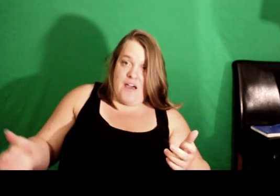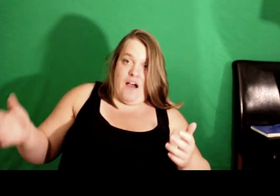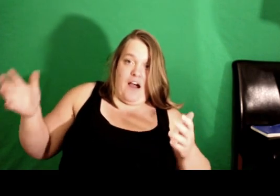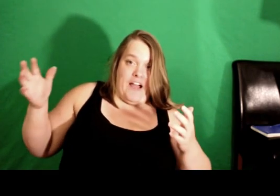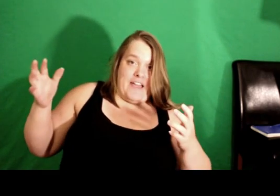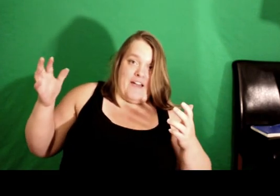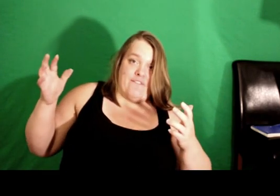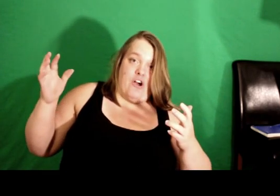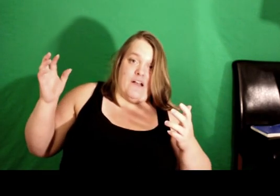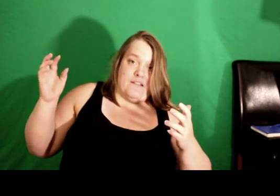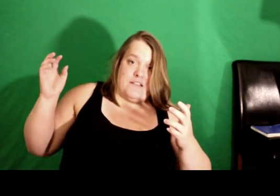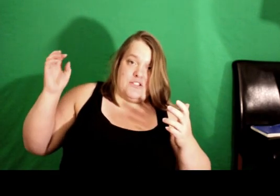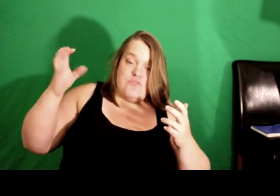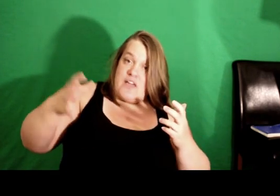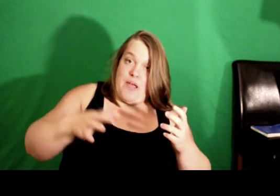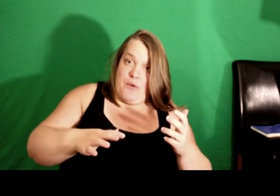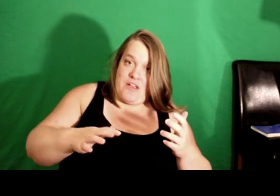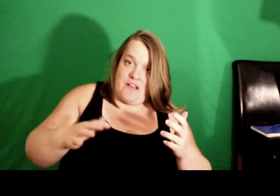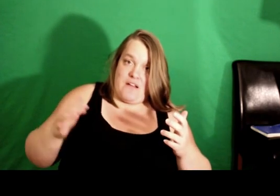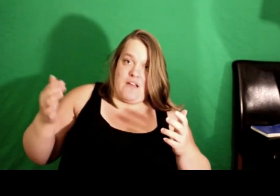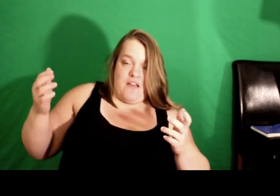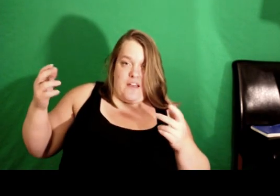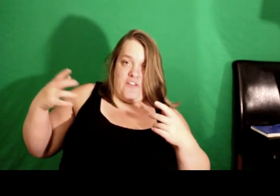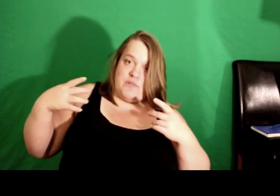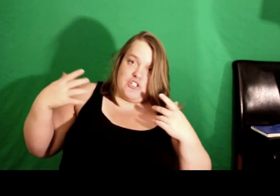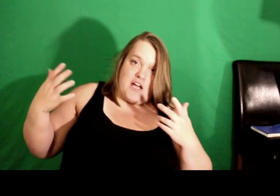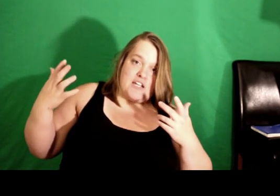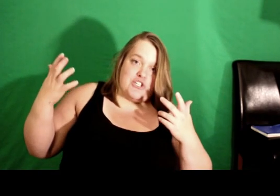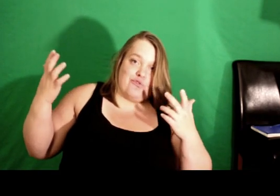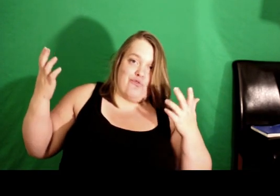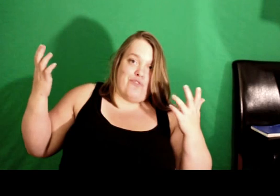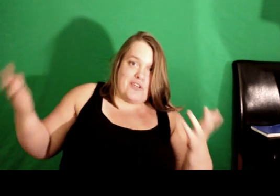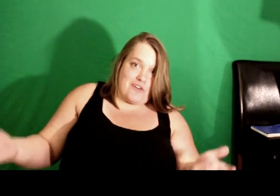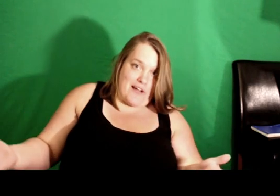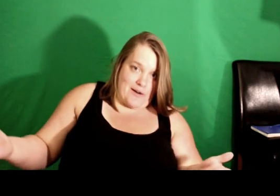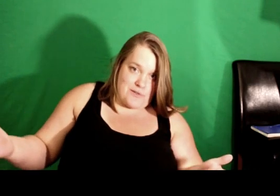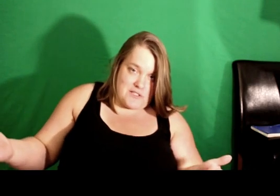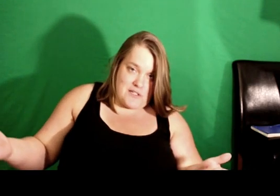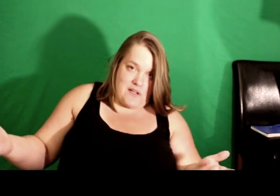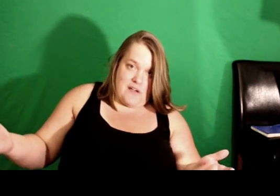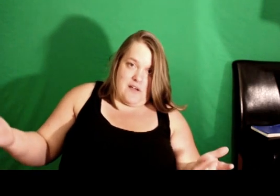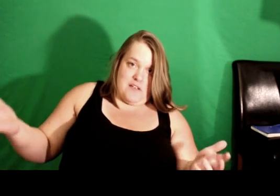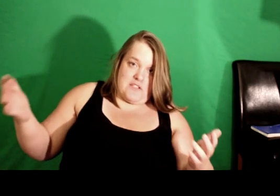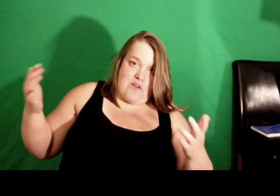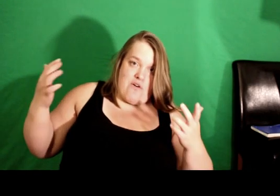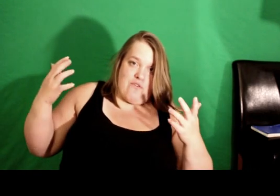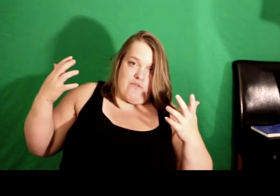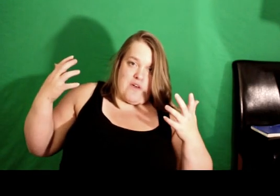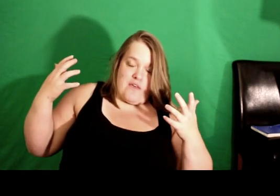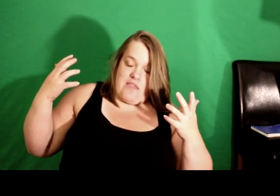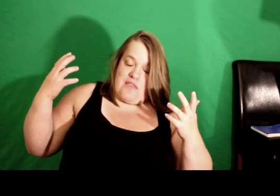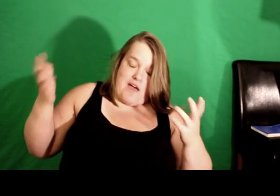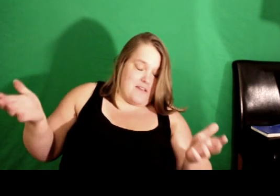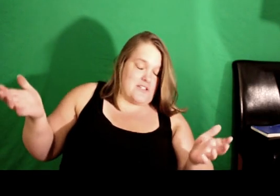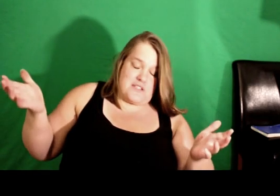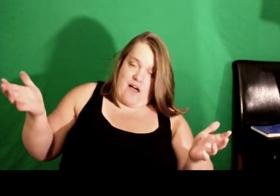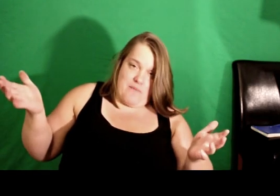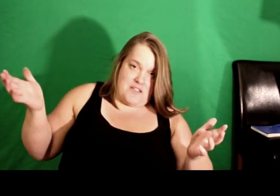I have got this new camera here and I've been trying to figure it out. So that just got me